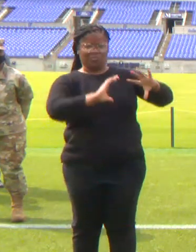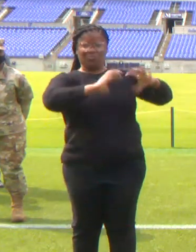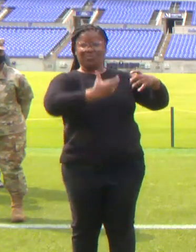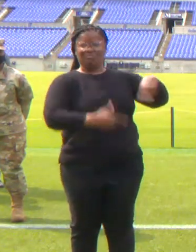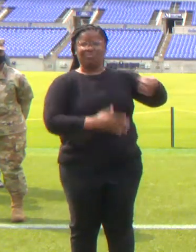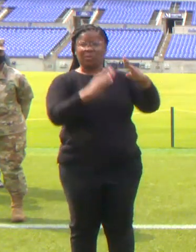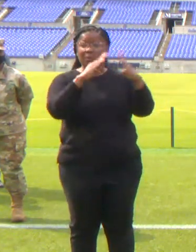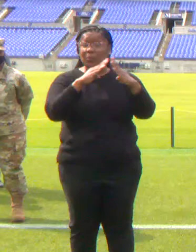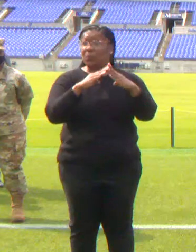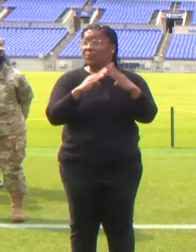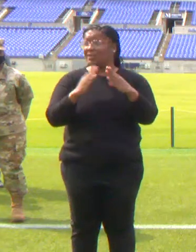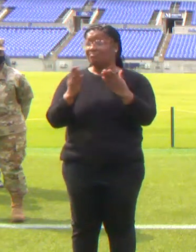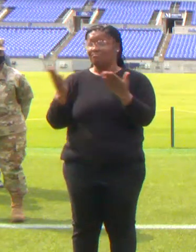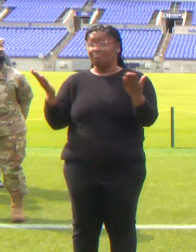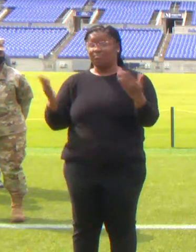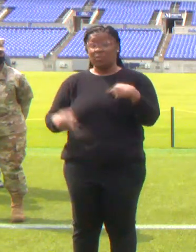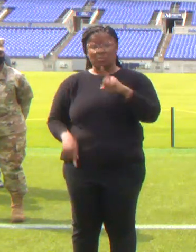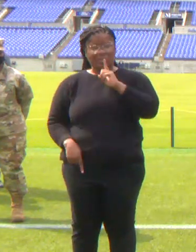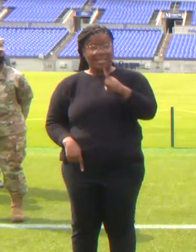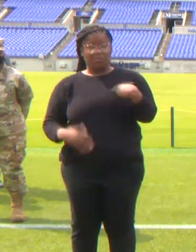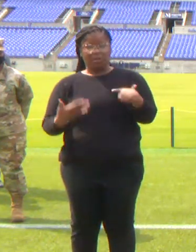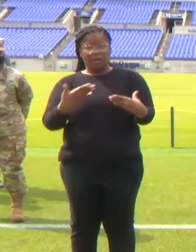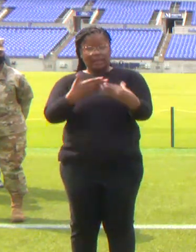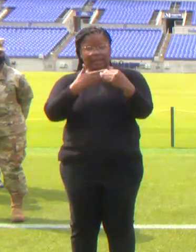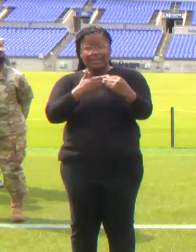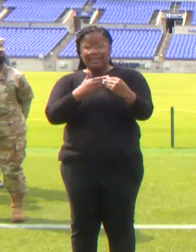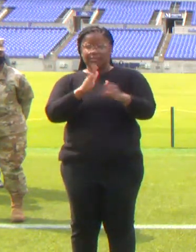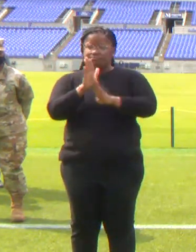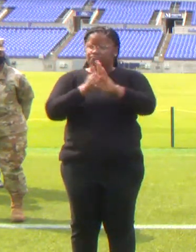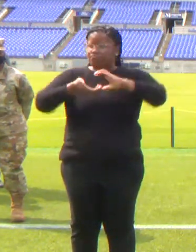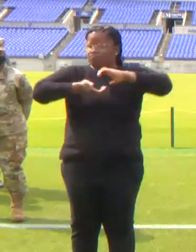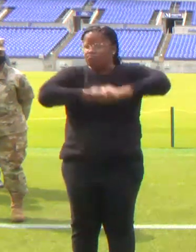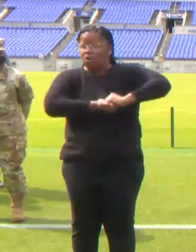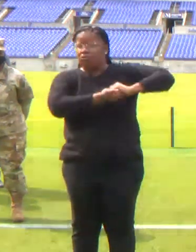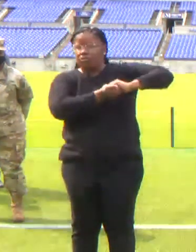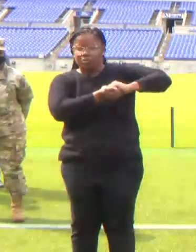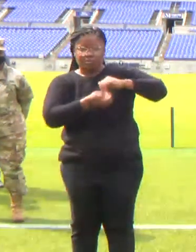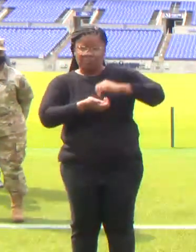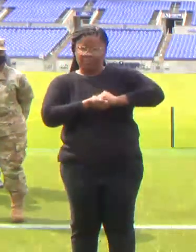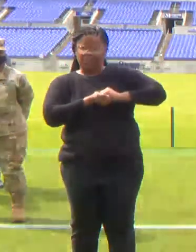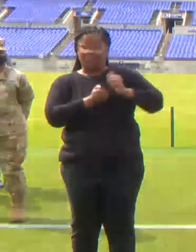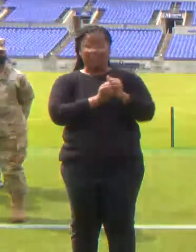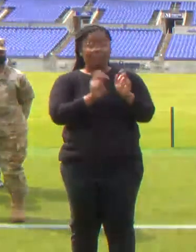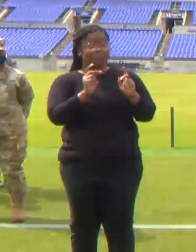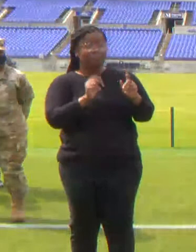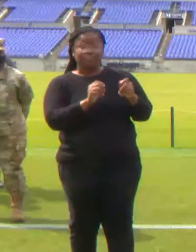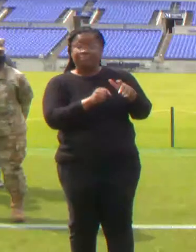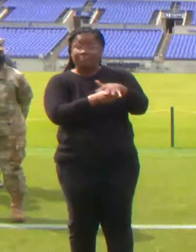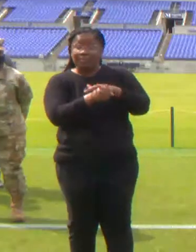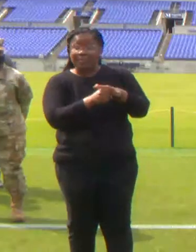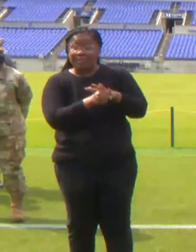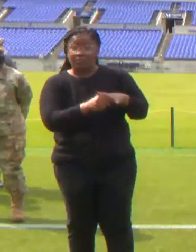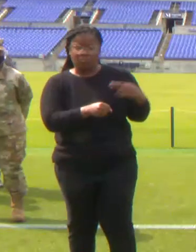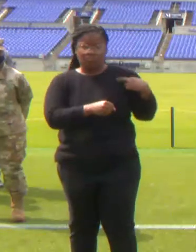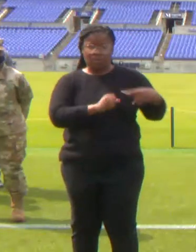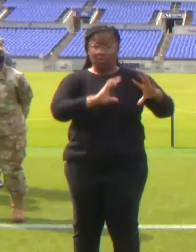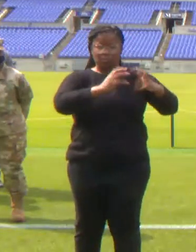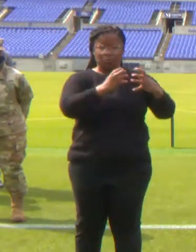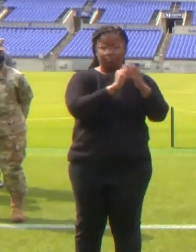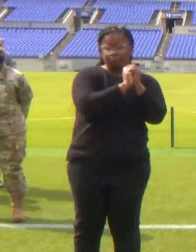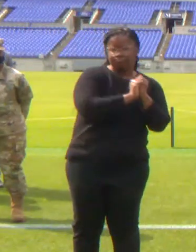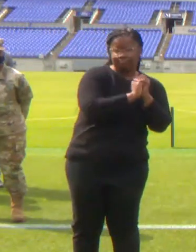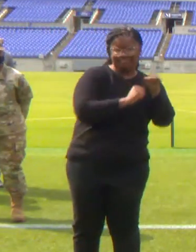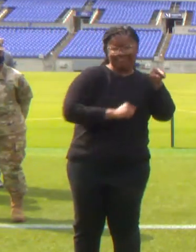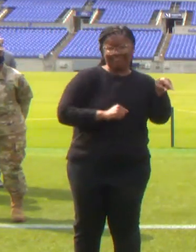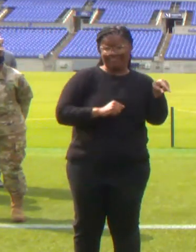partnerships between the state, our health care systems, and places of worship. And as the governor mentioned, this